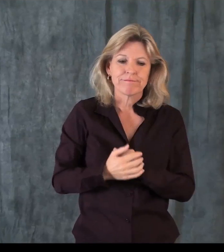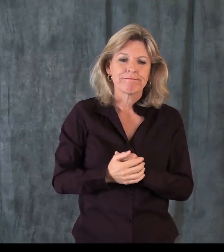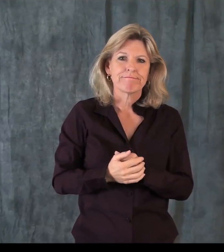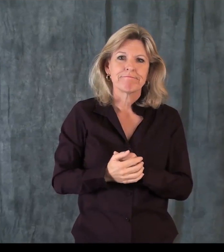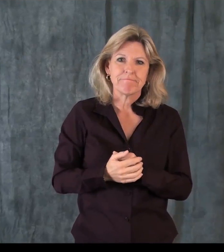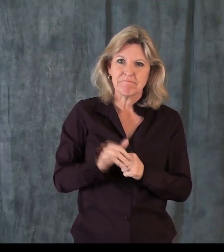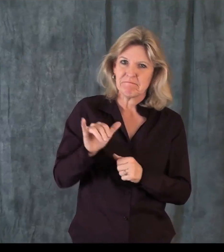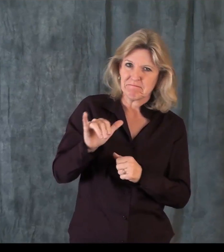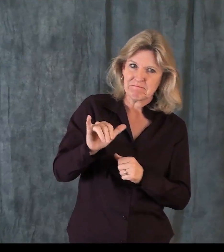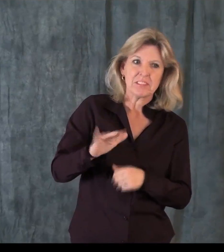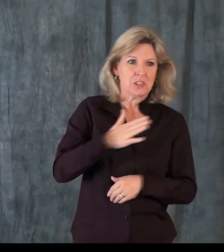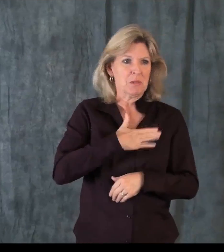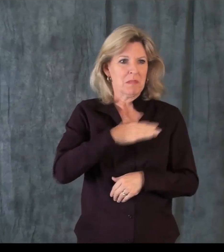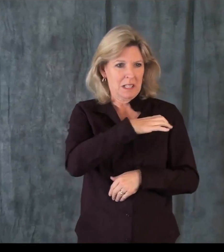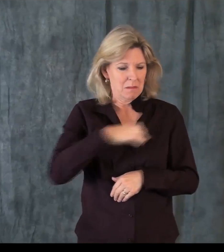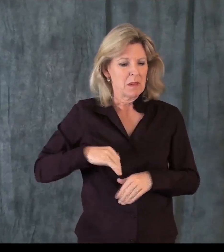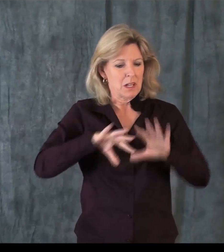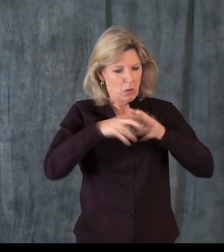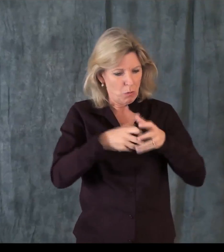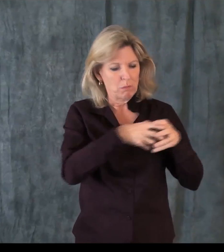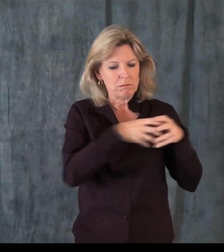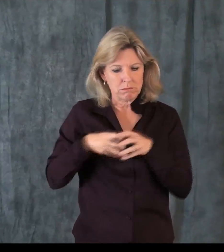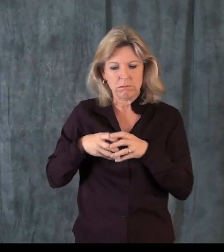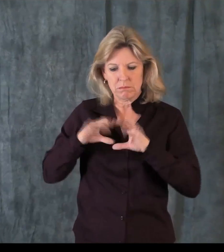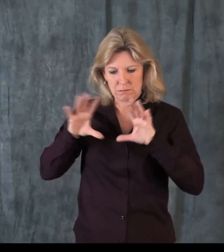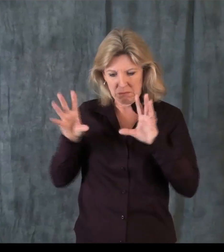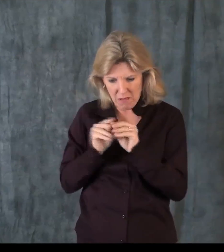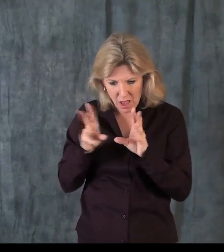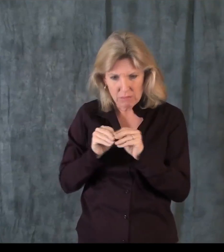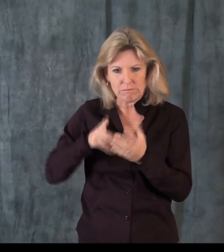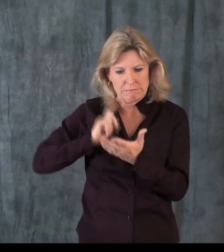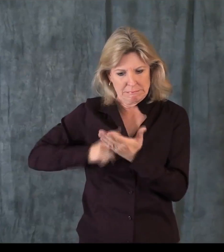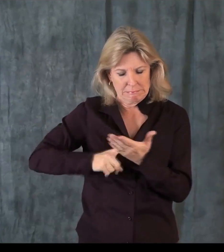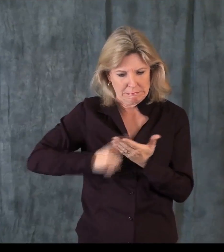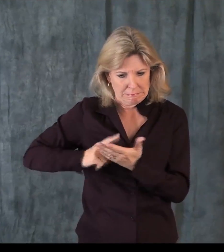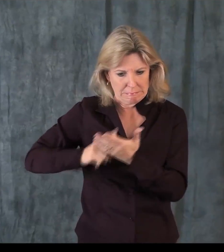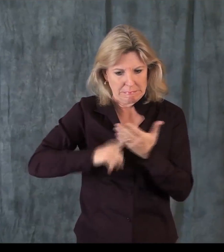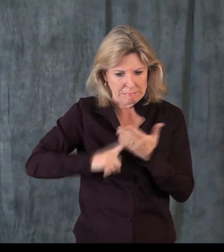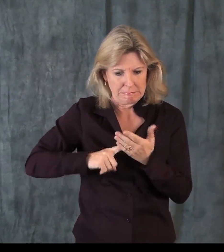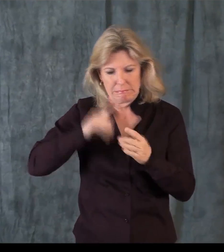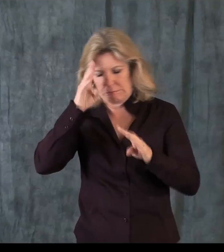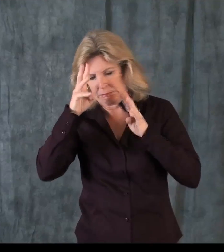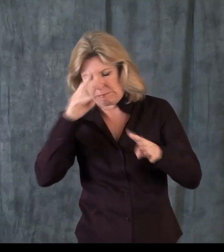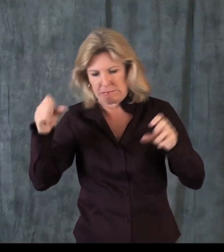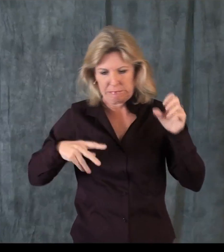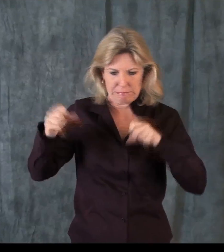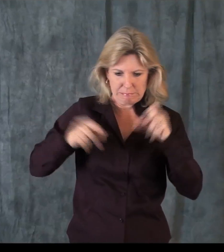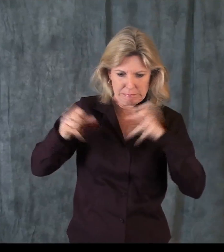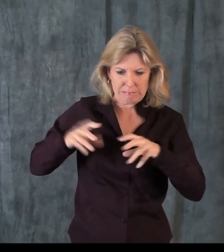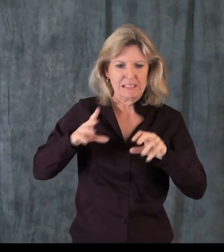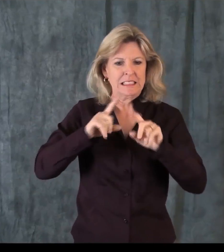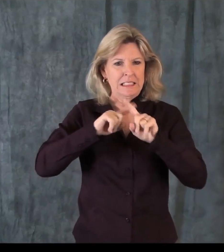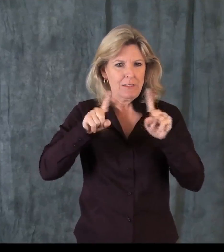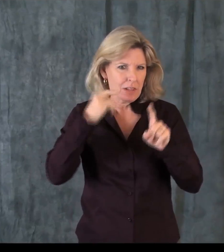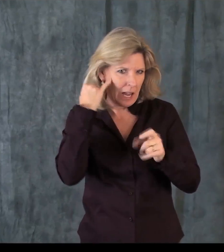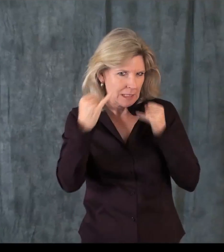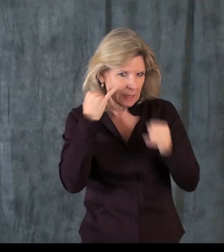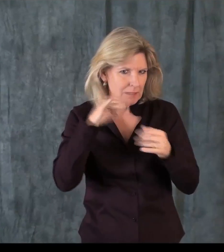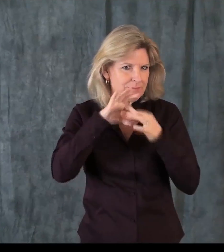used, if they can be used, and other like guidelines. So our group came together. And after a lot of deliberation and brainstorming, we